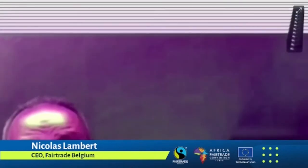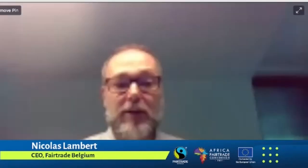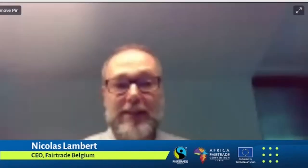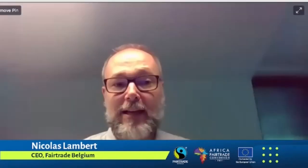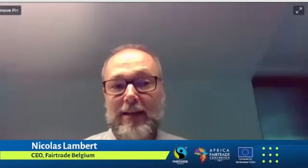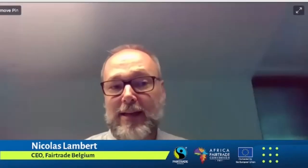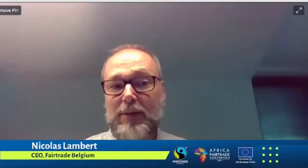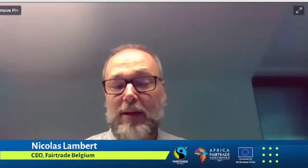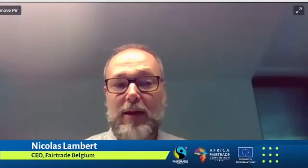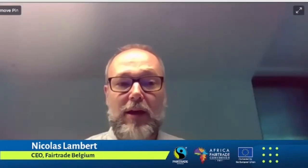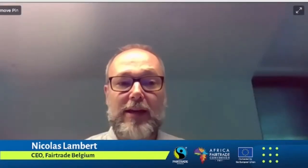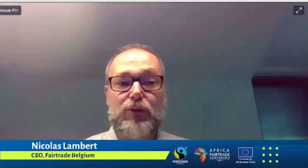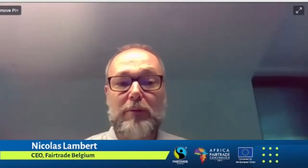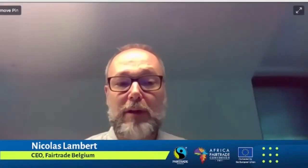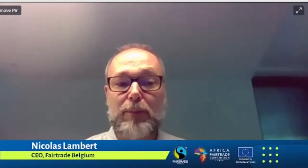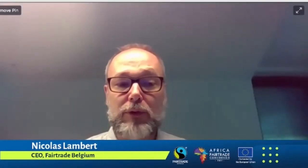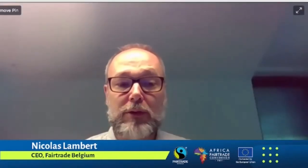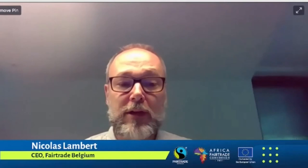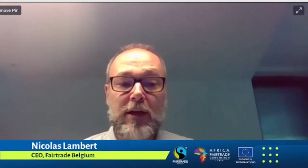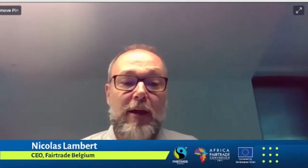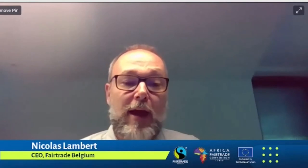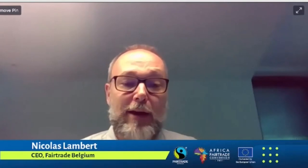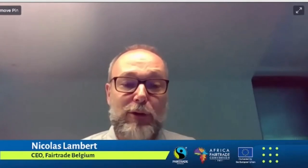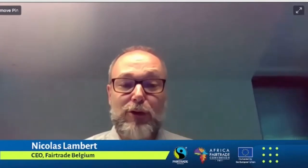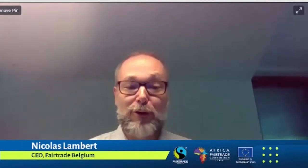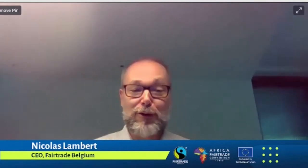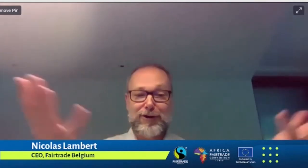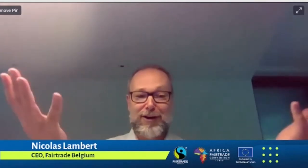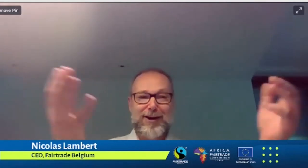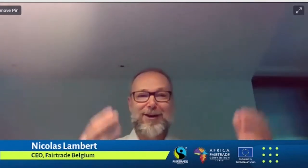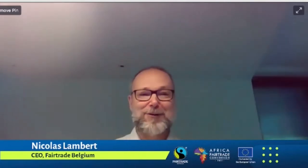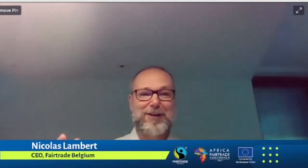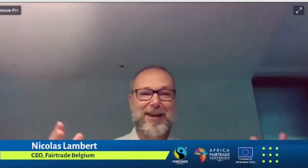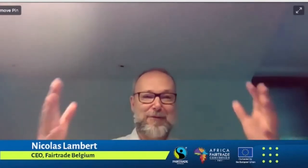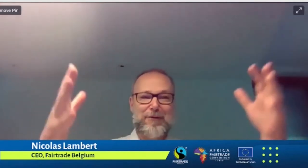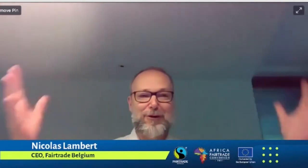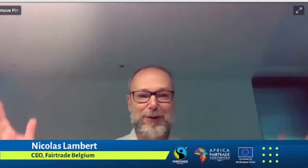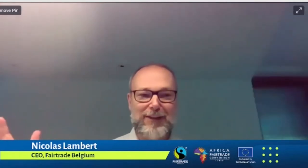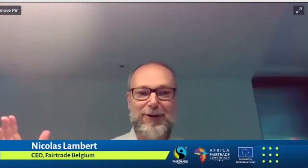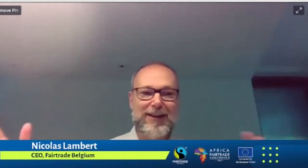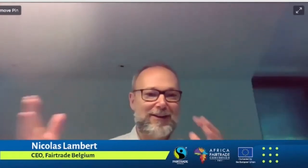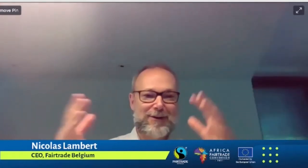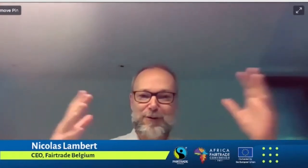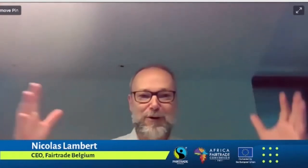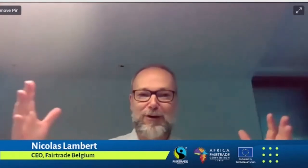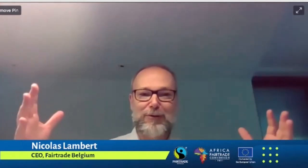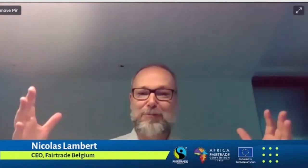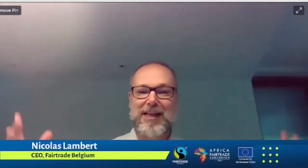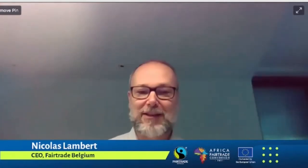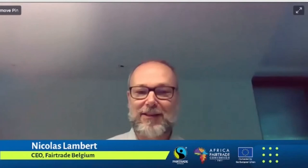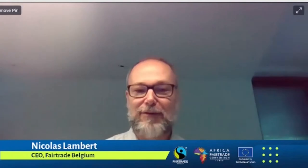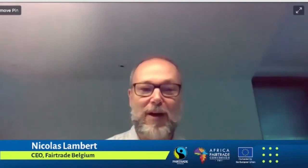is, I think, extremely important. And also, look, today, we're all together, and we're all represented,